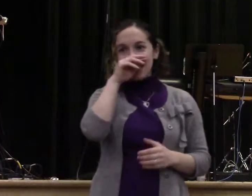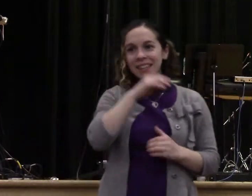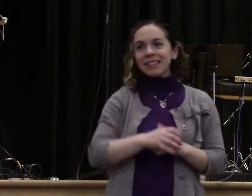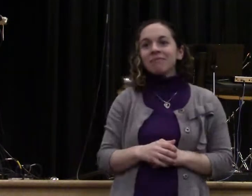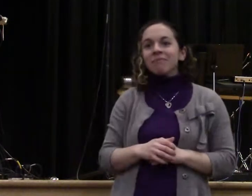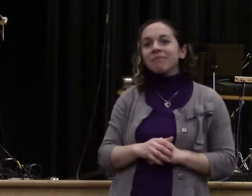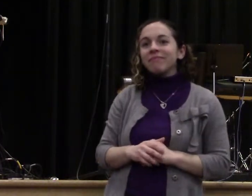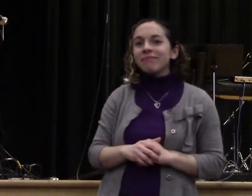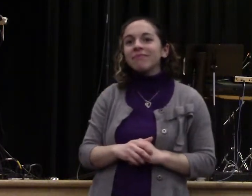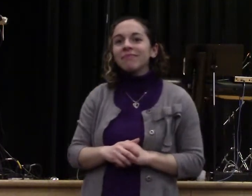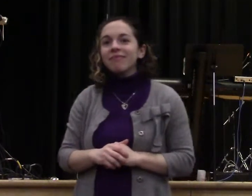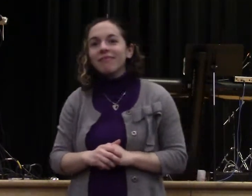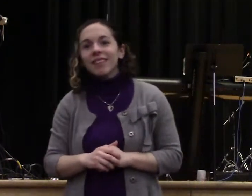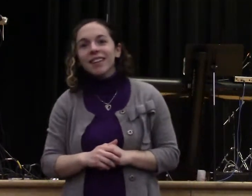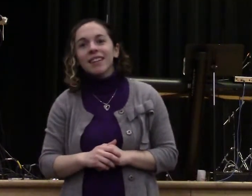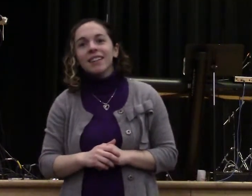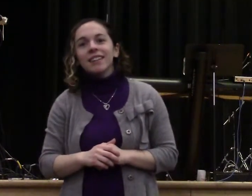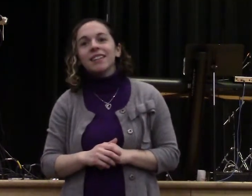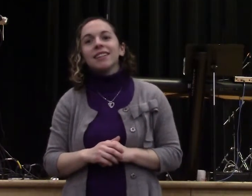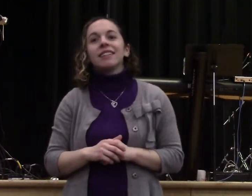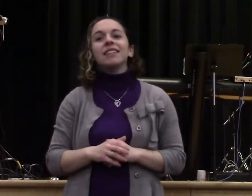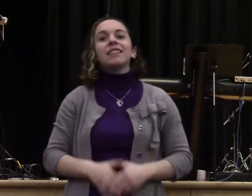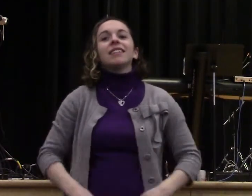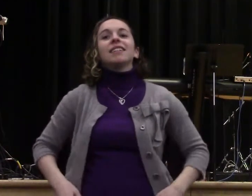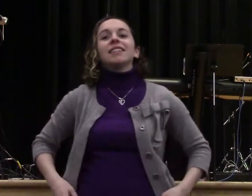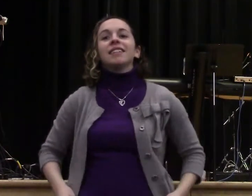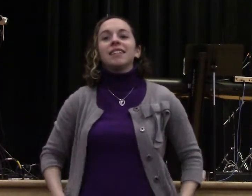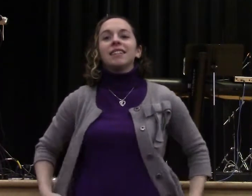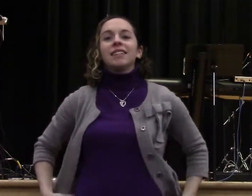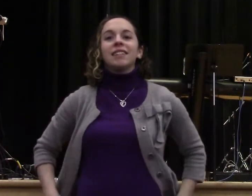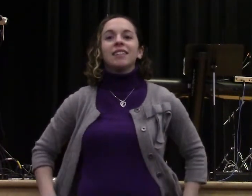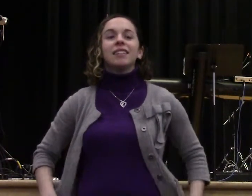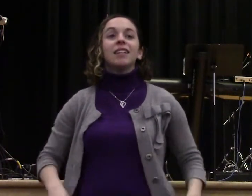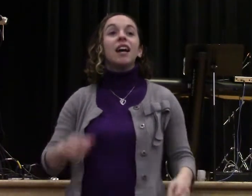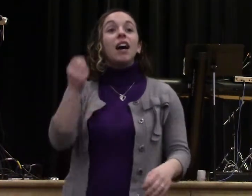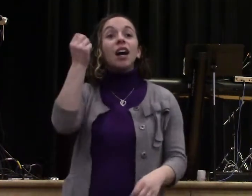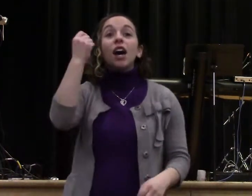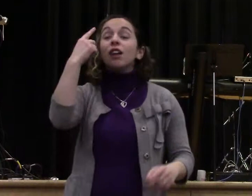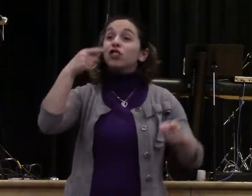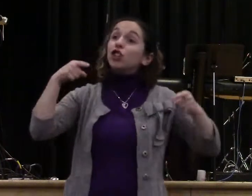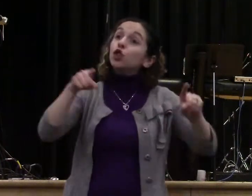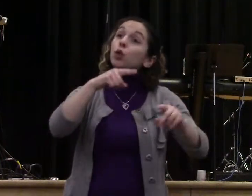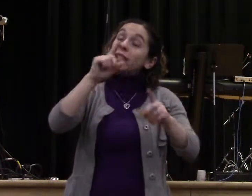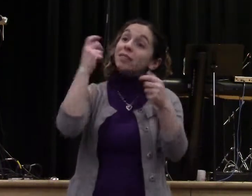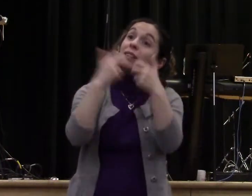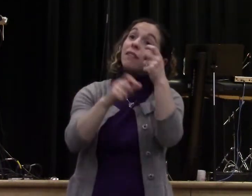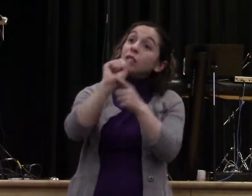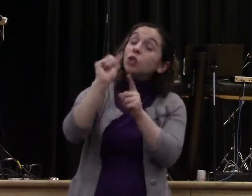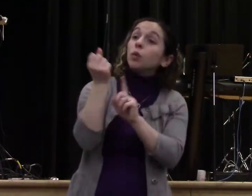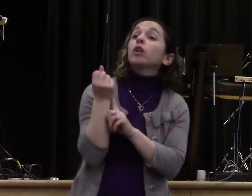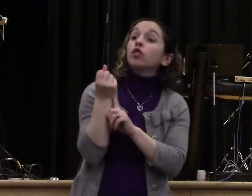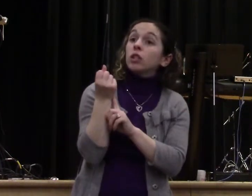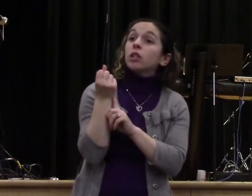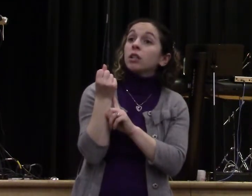called to meet God and focus on God in the midst of the mess. You have a calling in your life. Mess is coming.